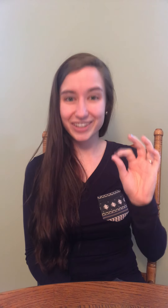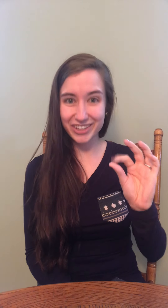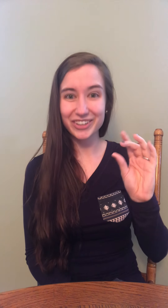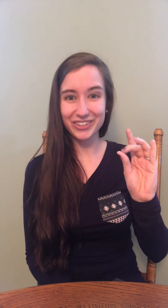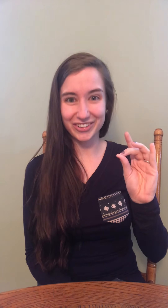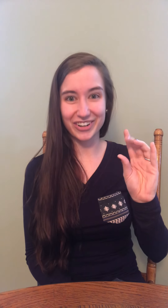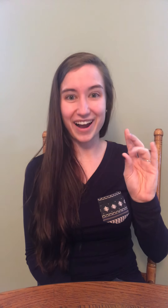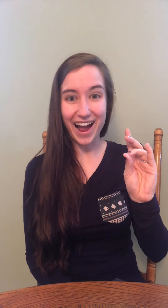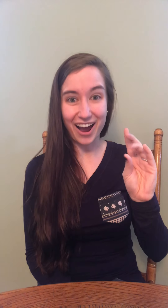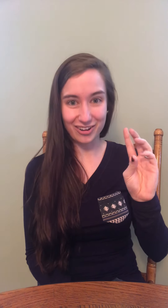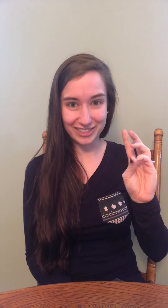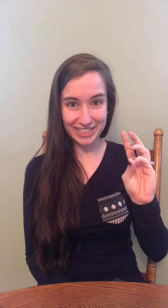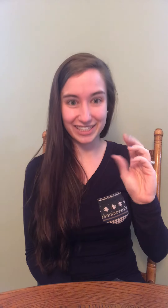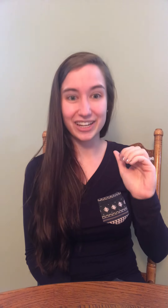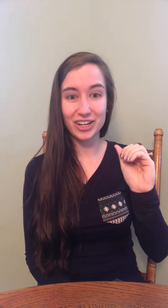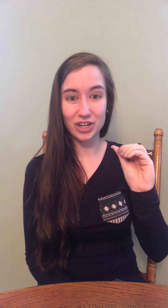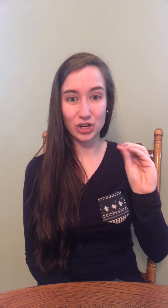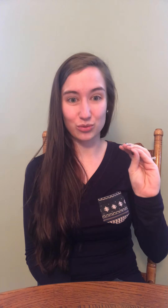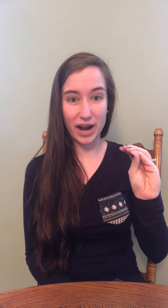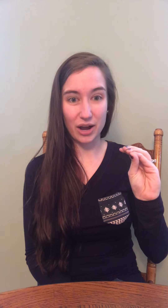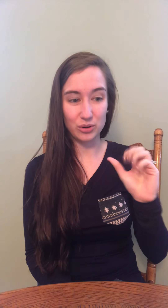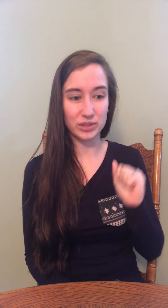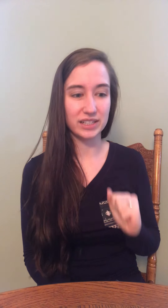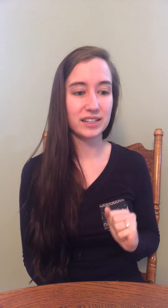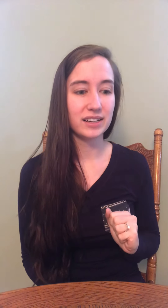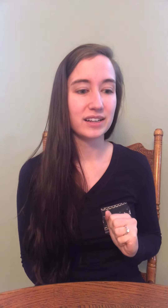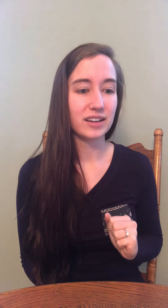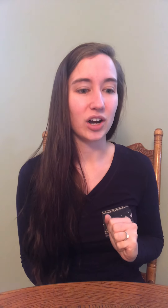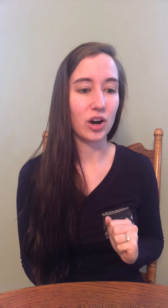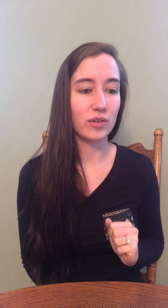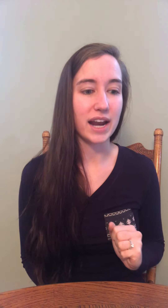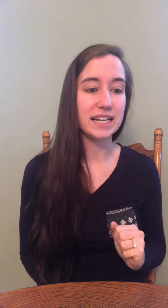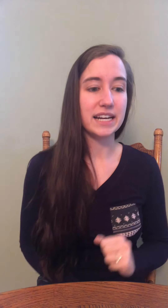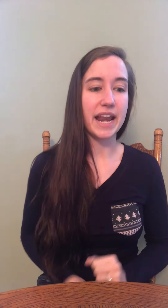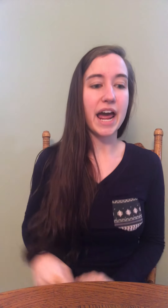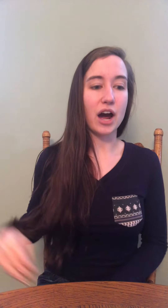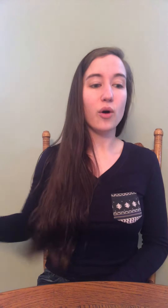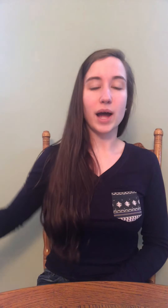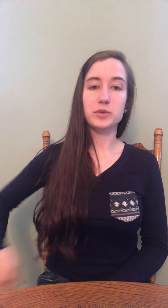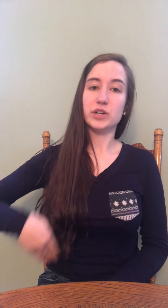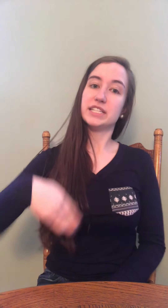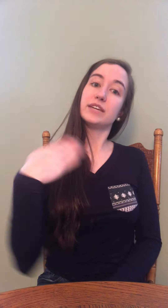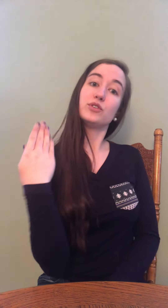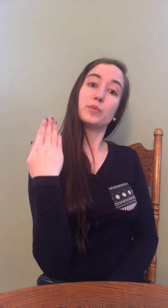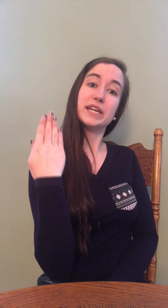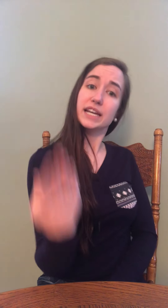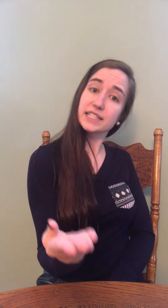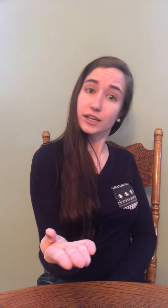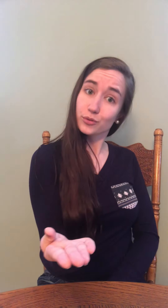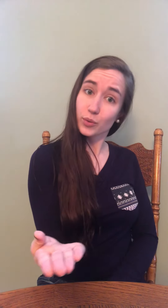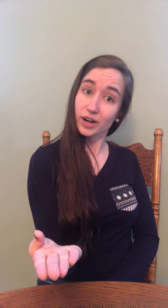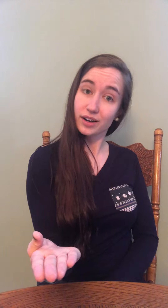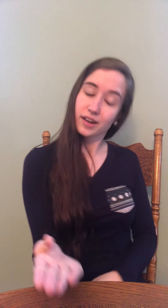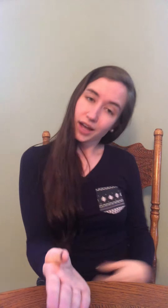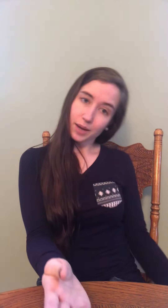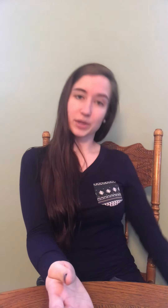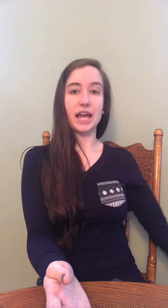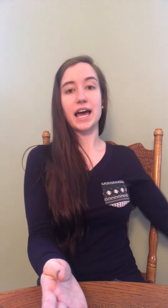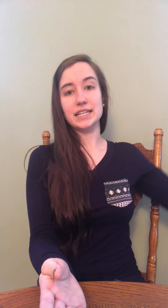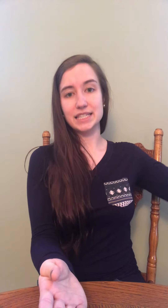Coil. Oud. Crowd. All right. Now, I'm going to give you the beginning sound of a word. I'm going to add to